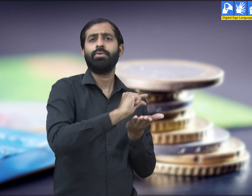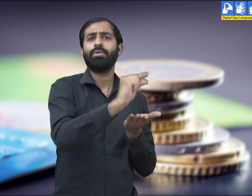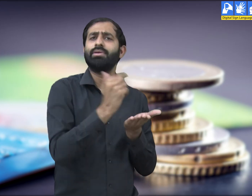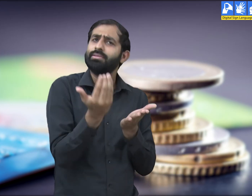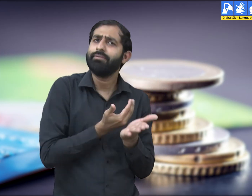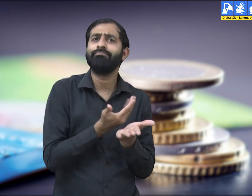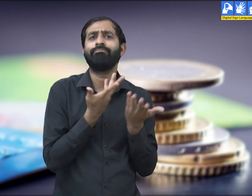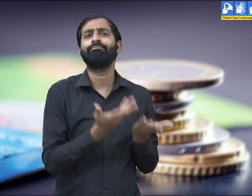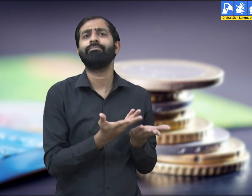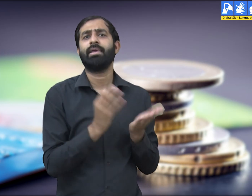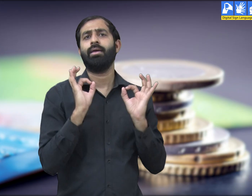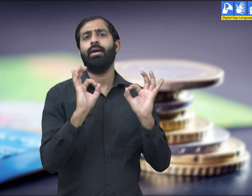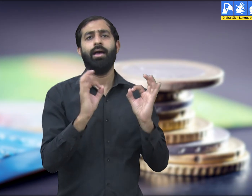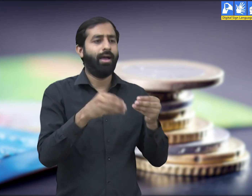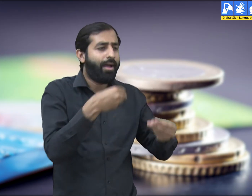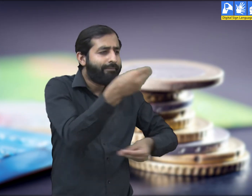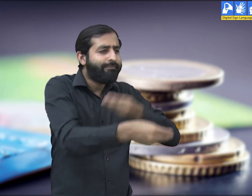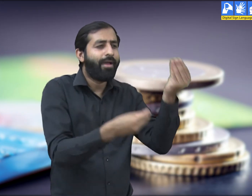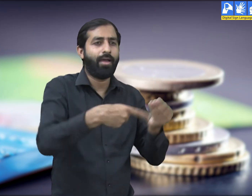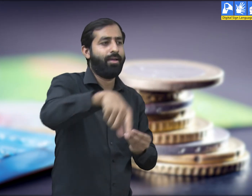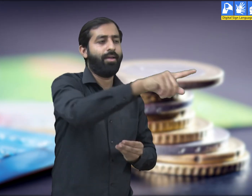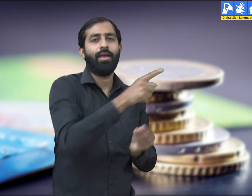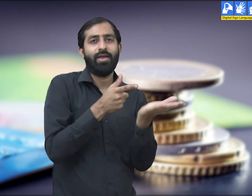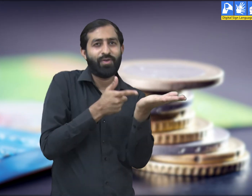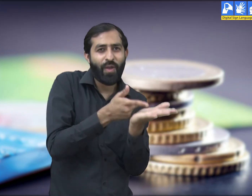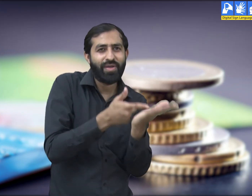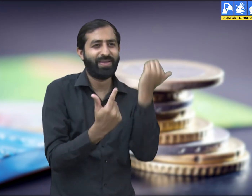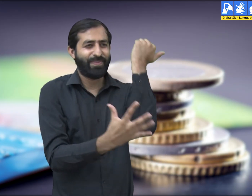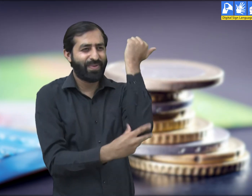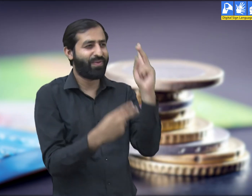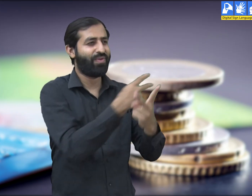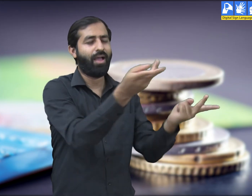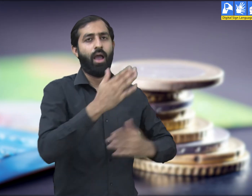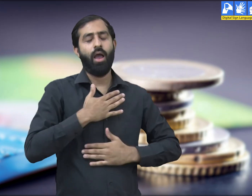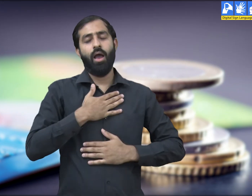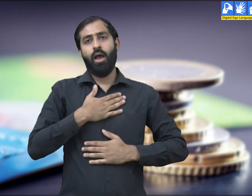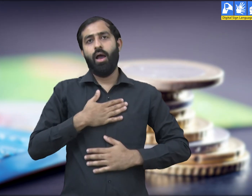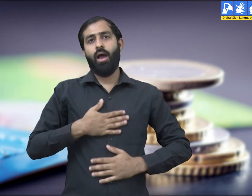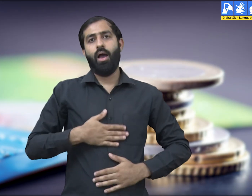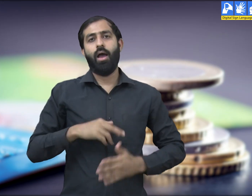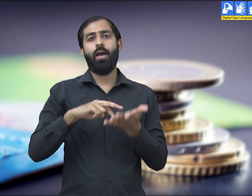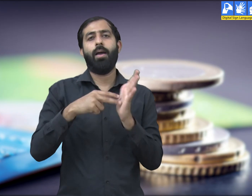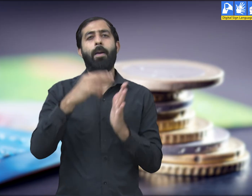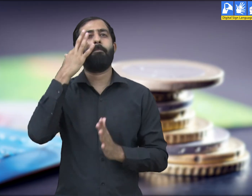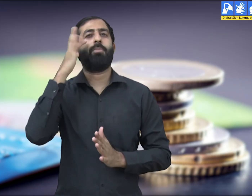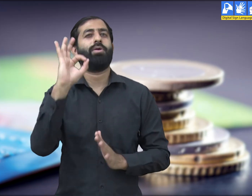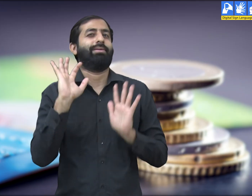interest. The loan is repaid within the period agreed upon. These are the important sources of credit.